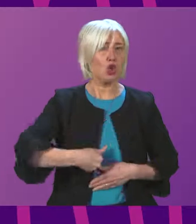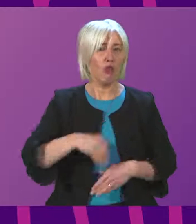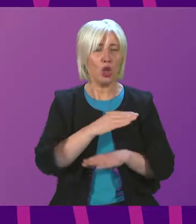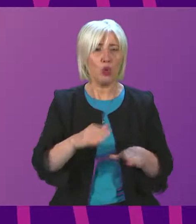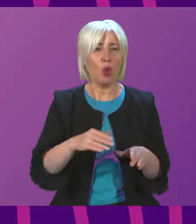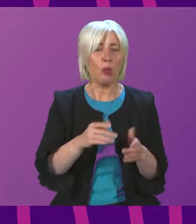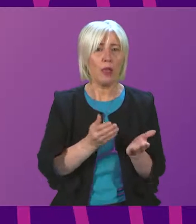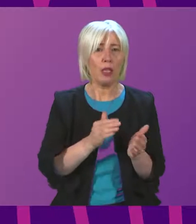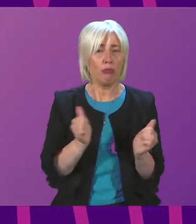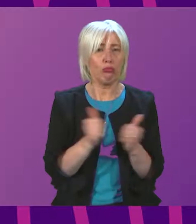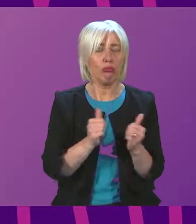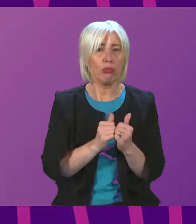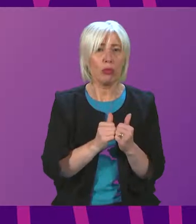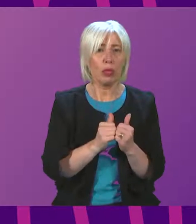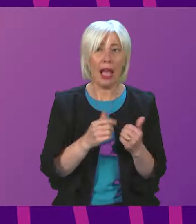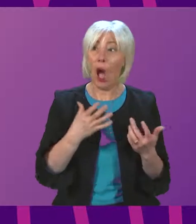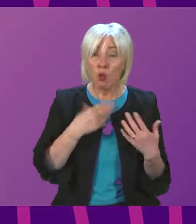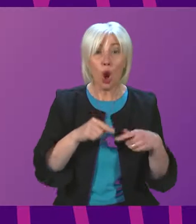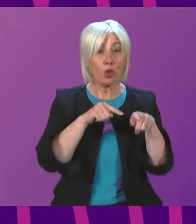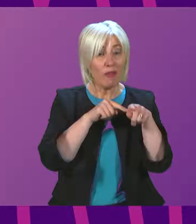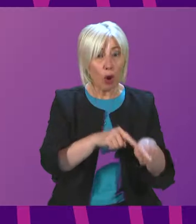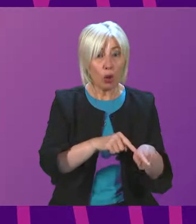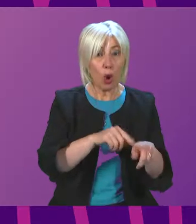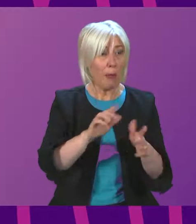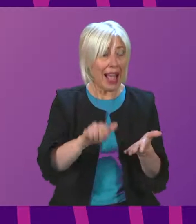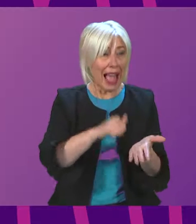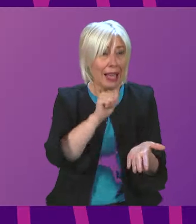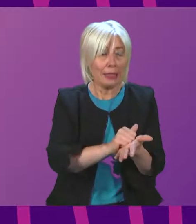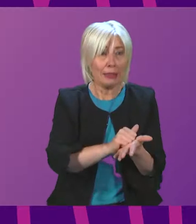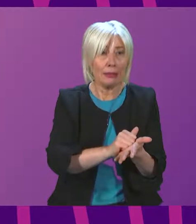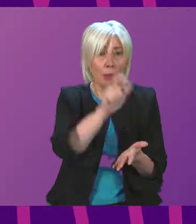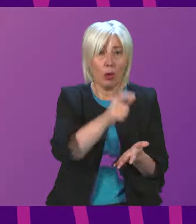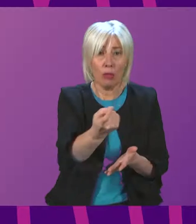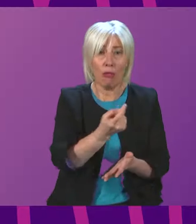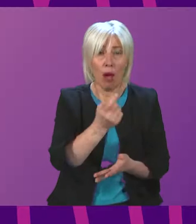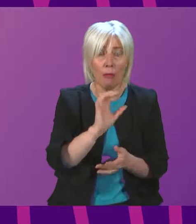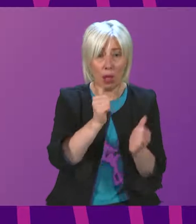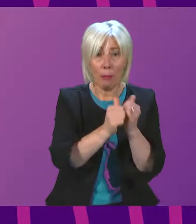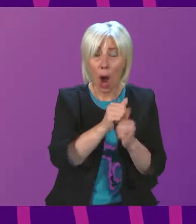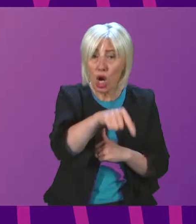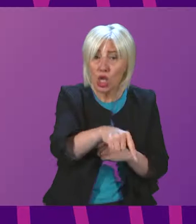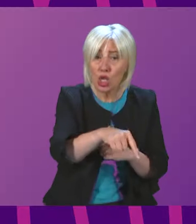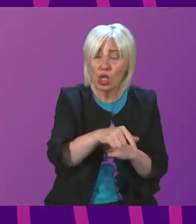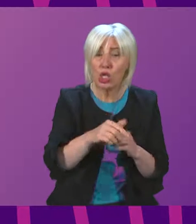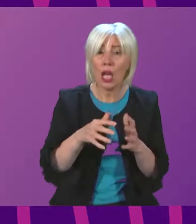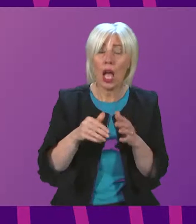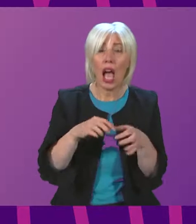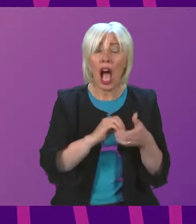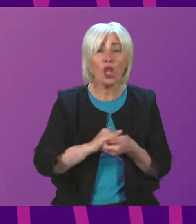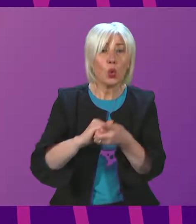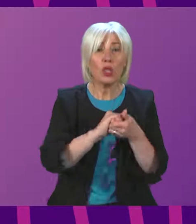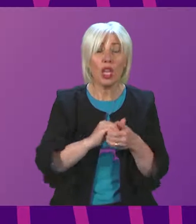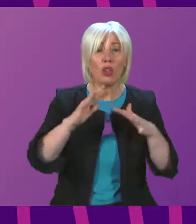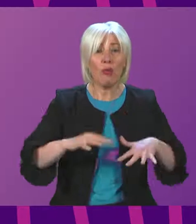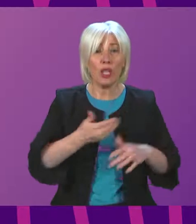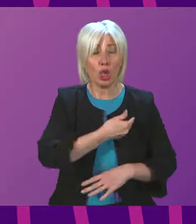was the latest who wants to comply but can't get the kit until March. The Association of British Insurers have said insurers